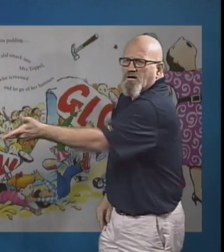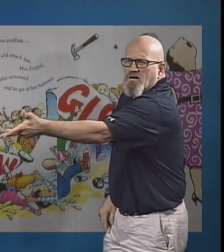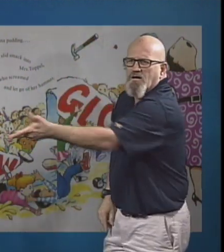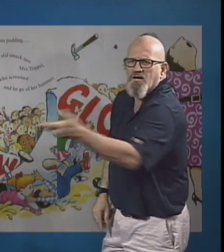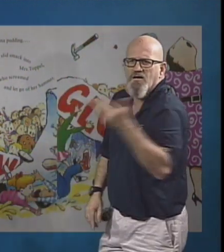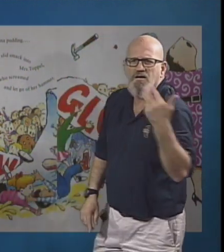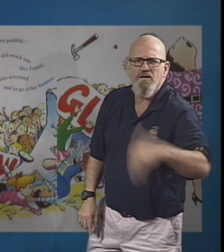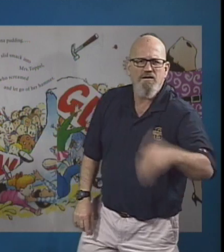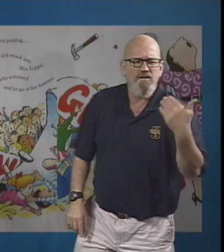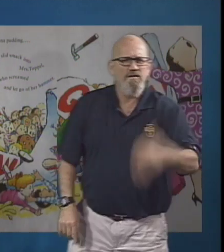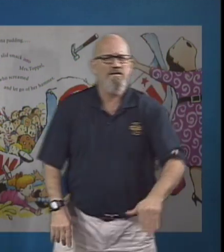That's just awful.